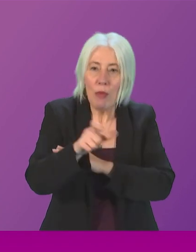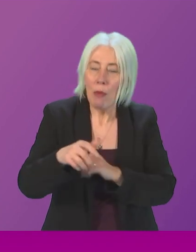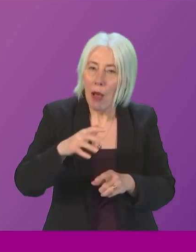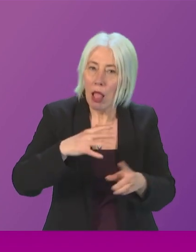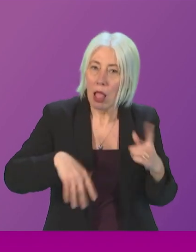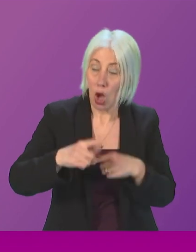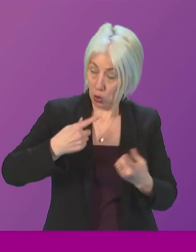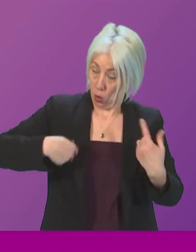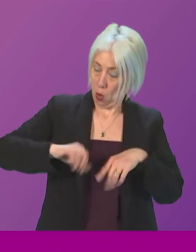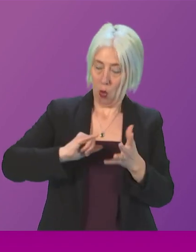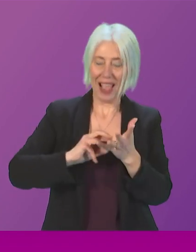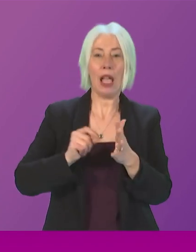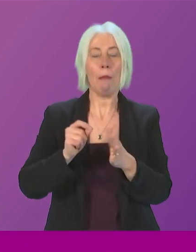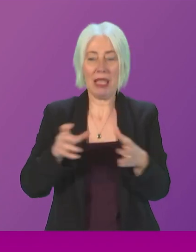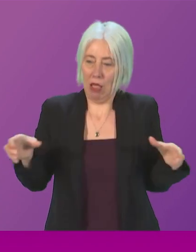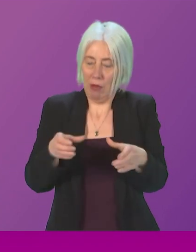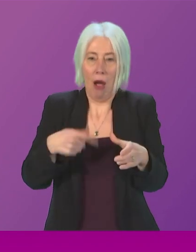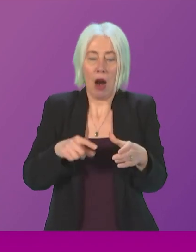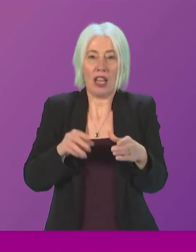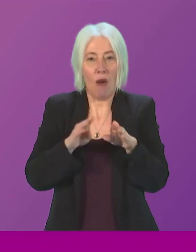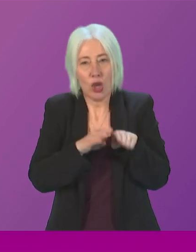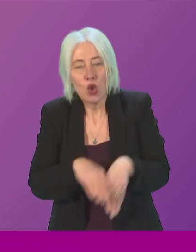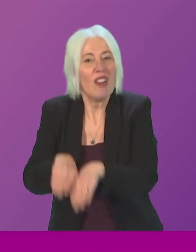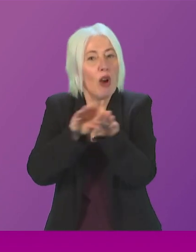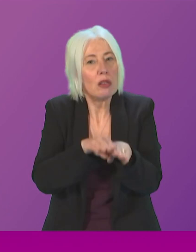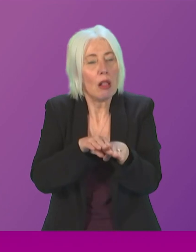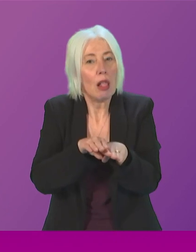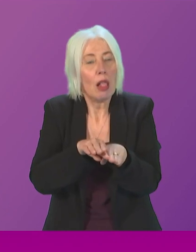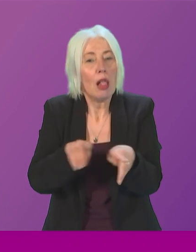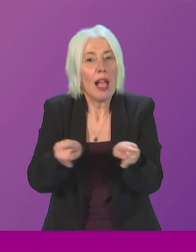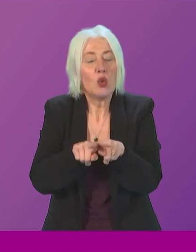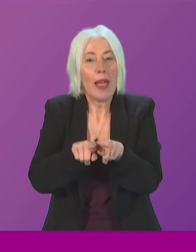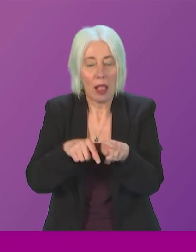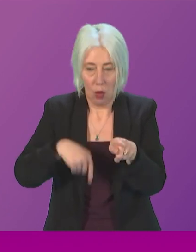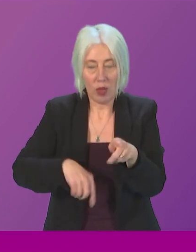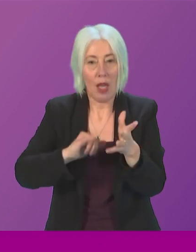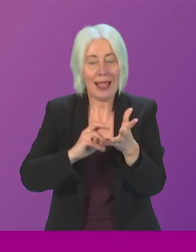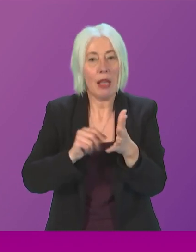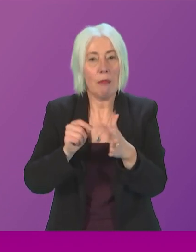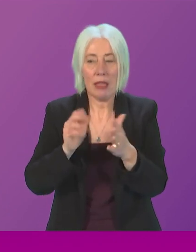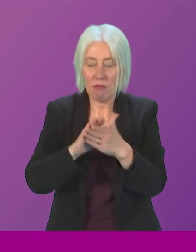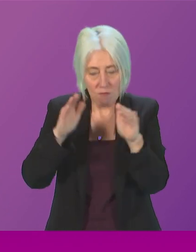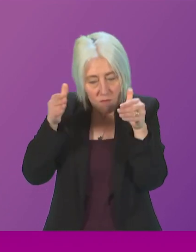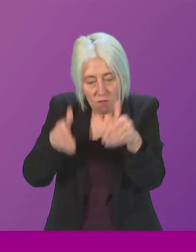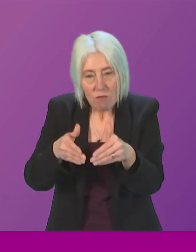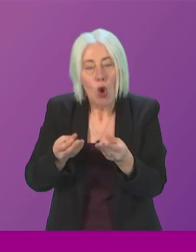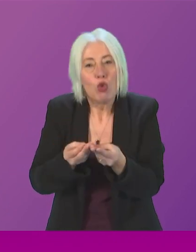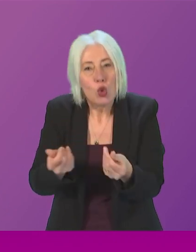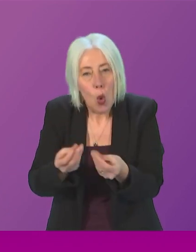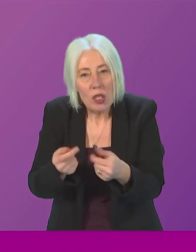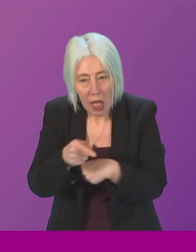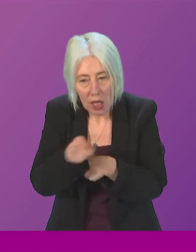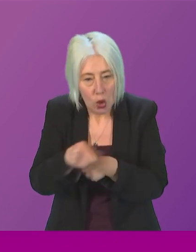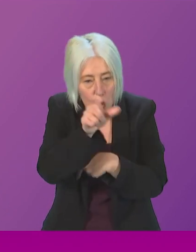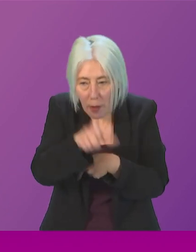the party that is both of course the party of universalism but also the party that makes sure we target our resources towards those